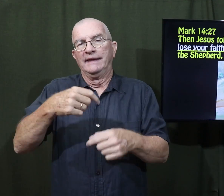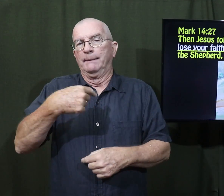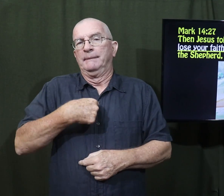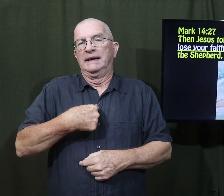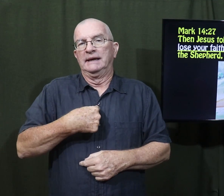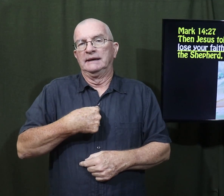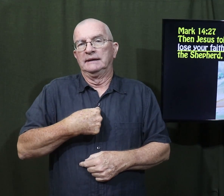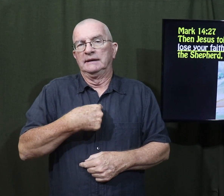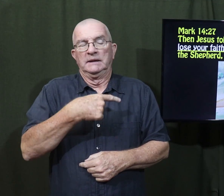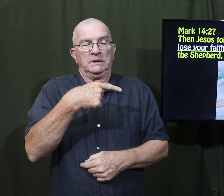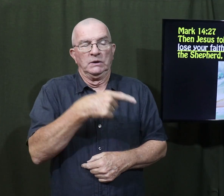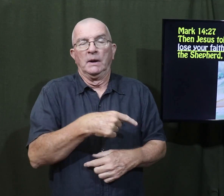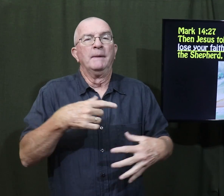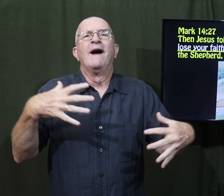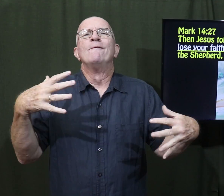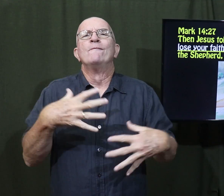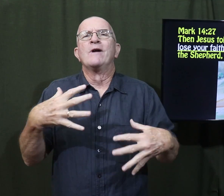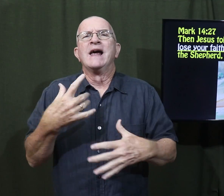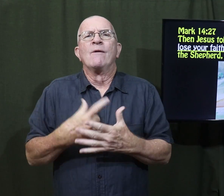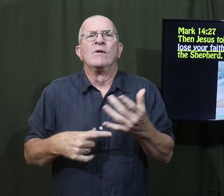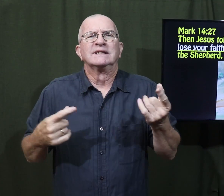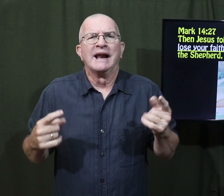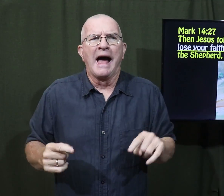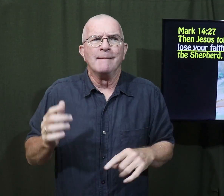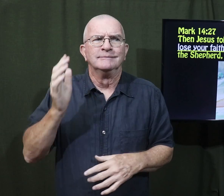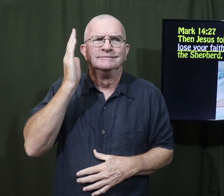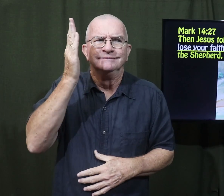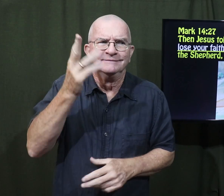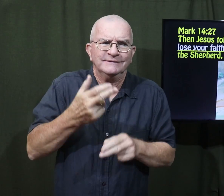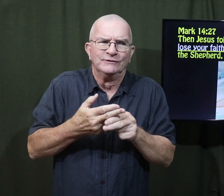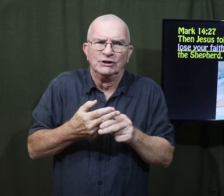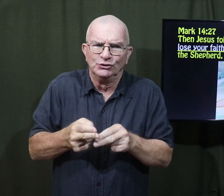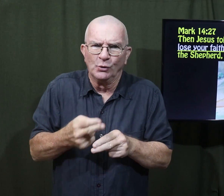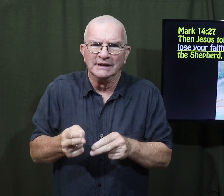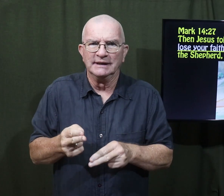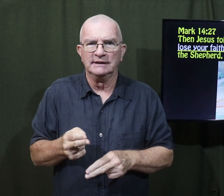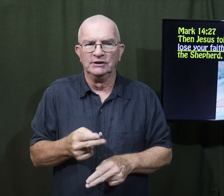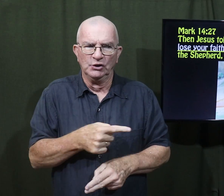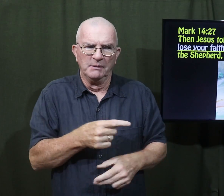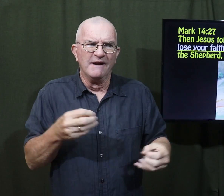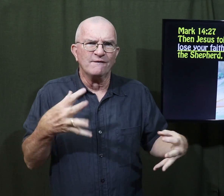You're going to lose your faith in me. You're going to become afraid of what's going to happen shortly.